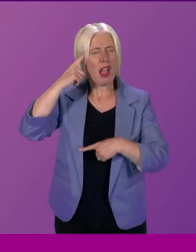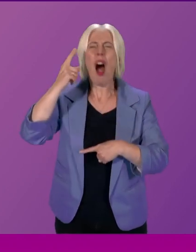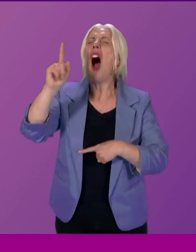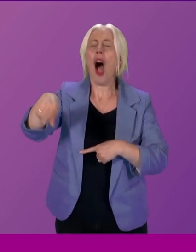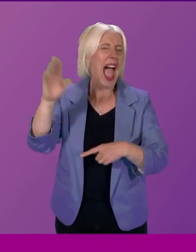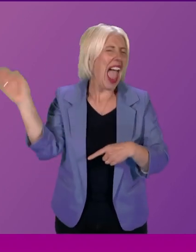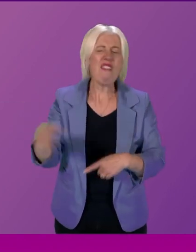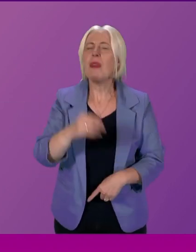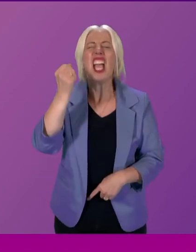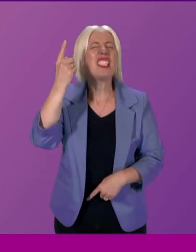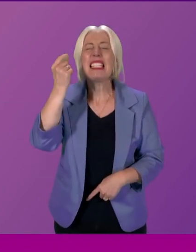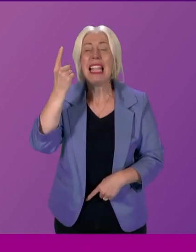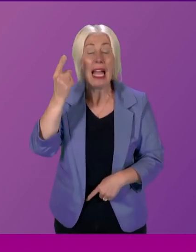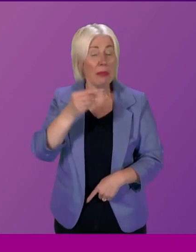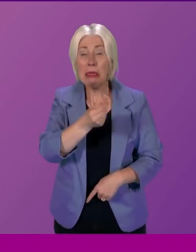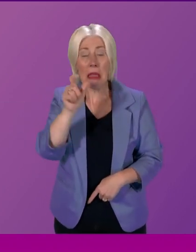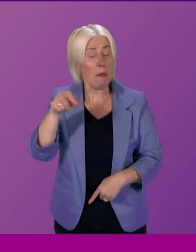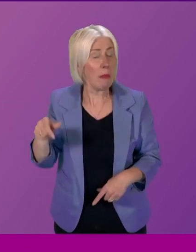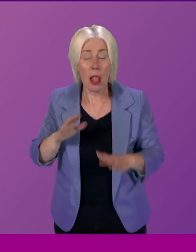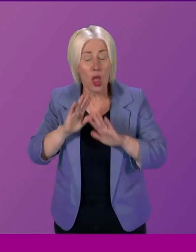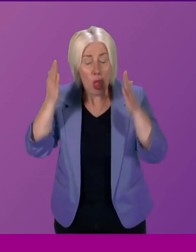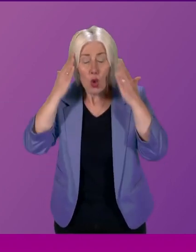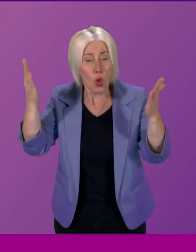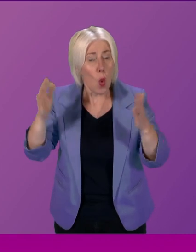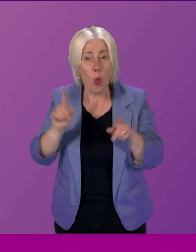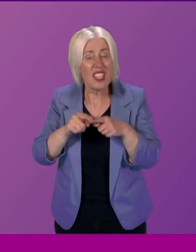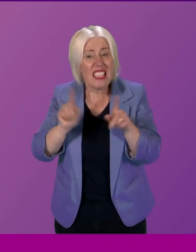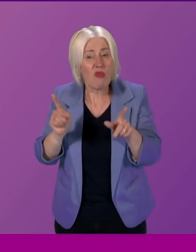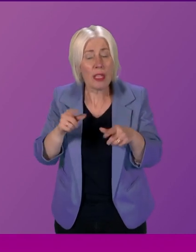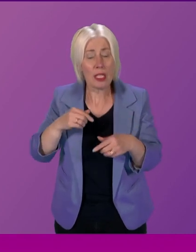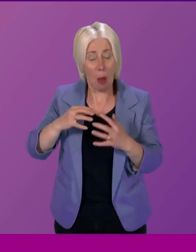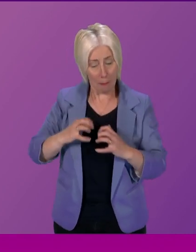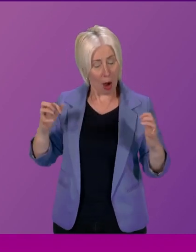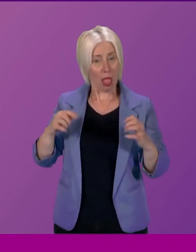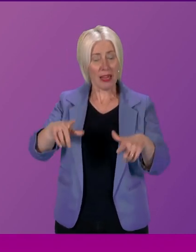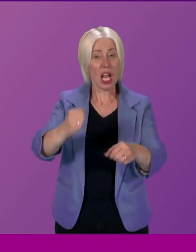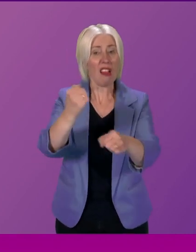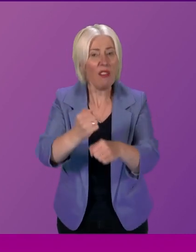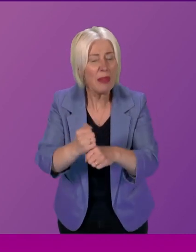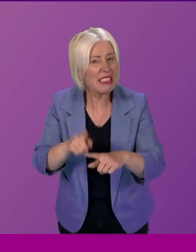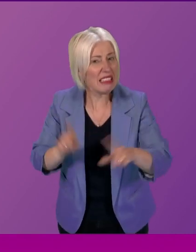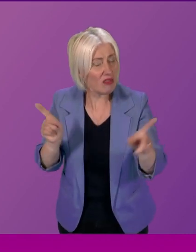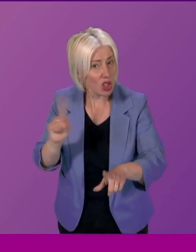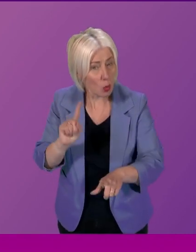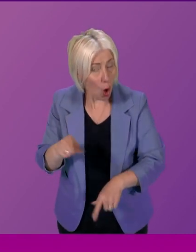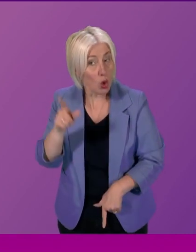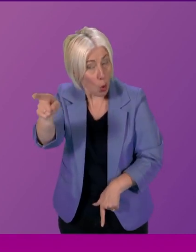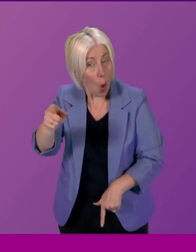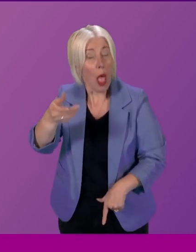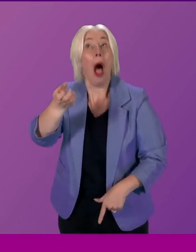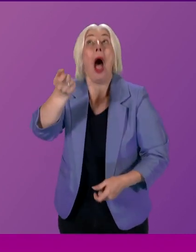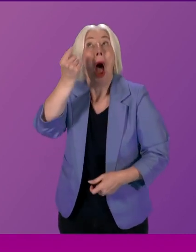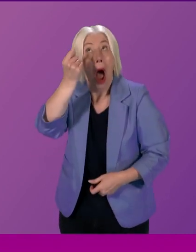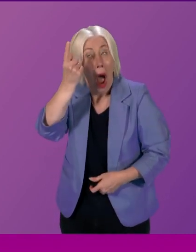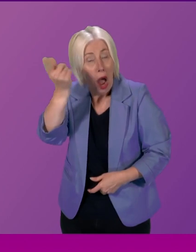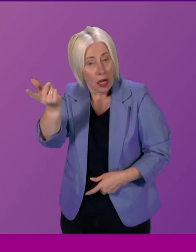role of parliament in our natural democracy. We also wanted to see, as I say, the experience of